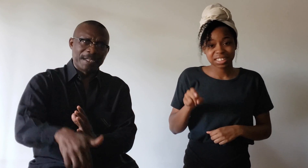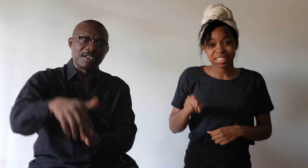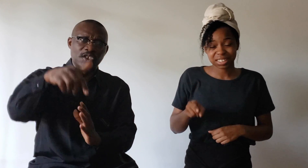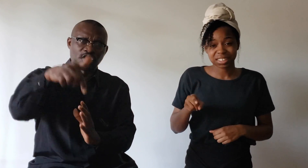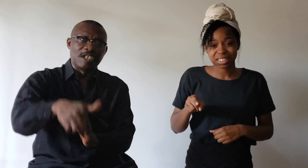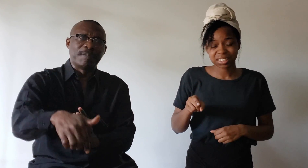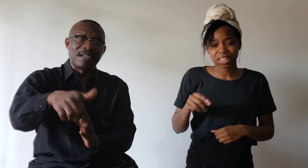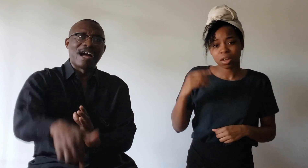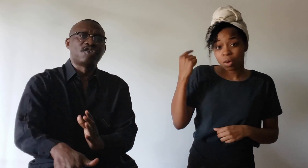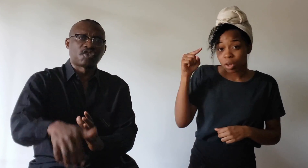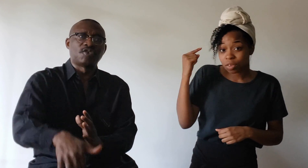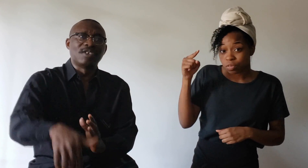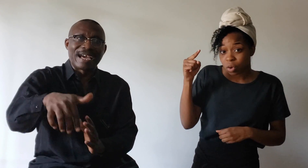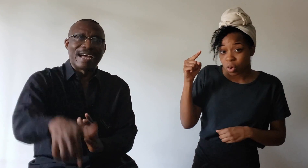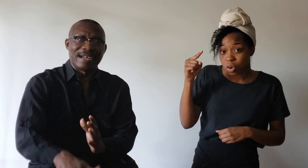because the church belongs to God.